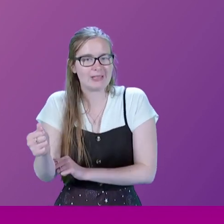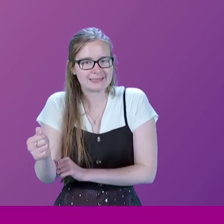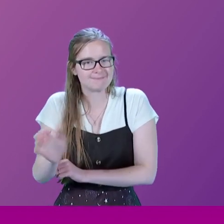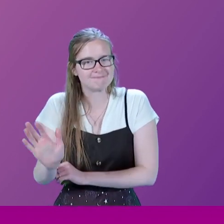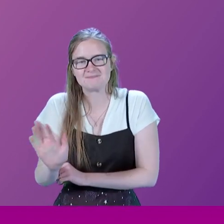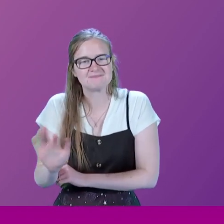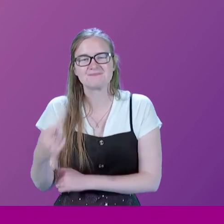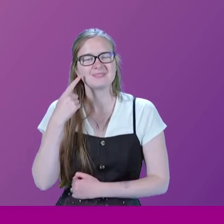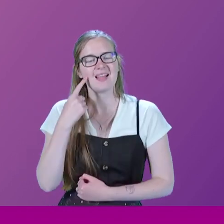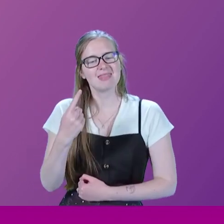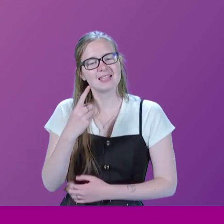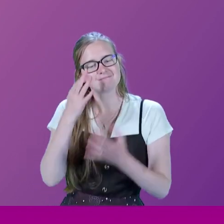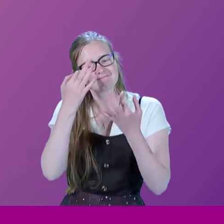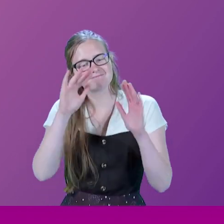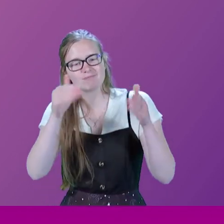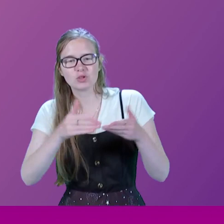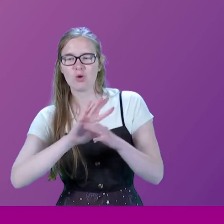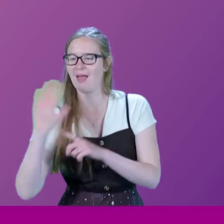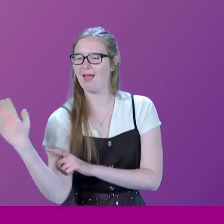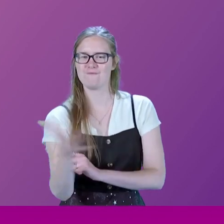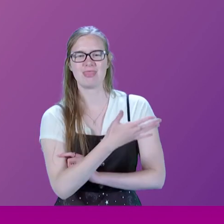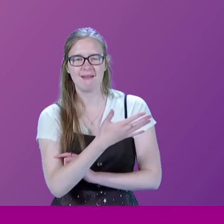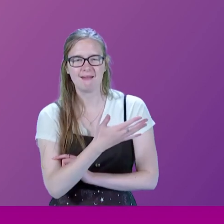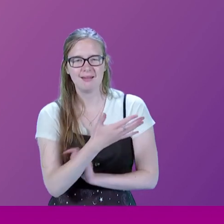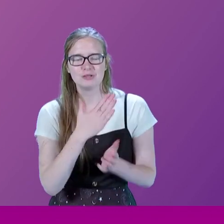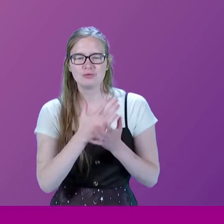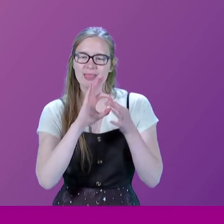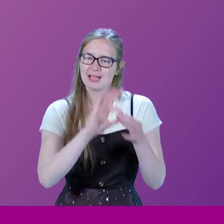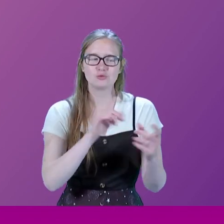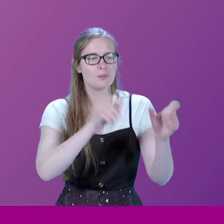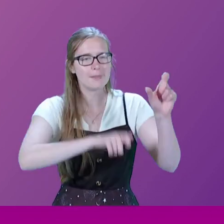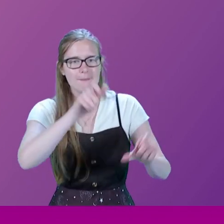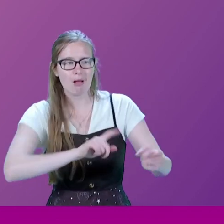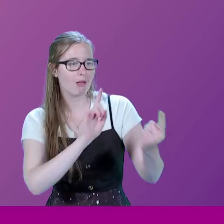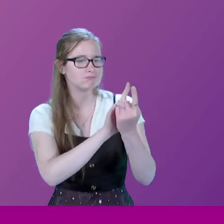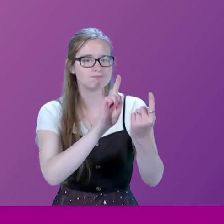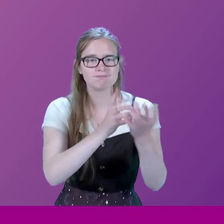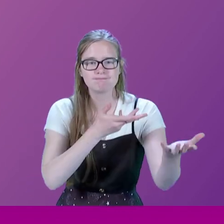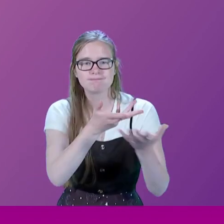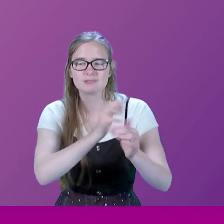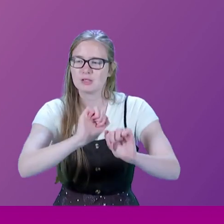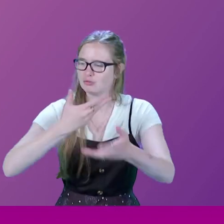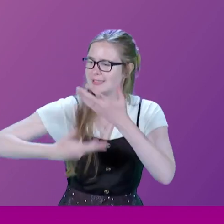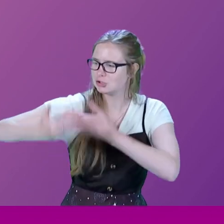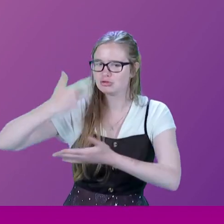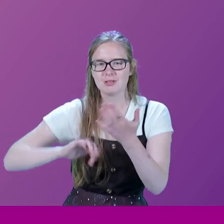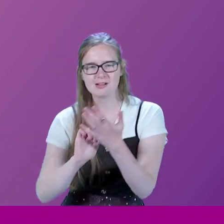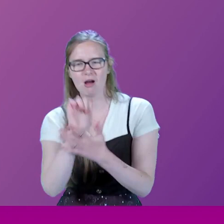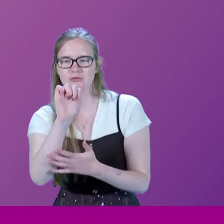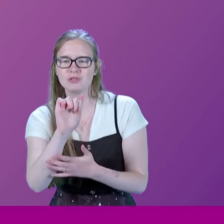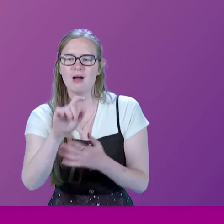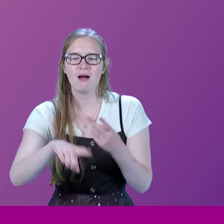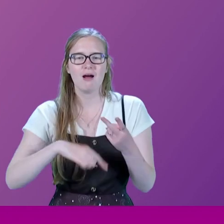I think they're about everything else, in a way. They're about the people I meet on the way. They're about history, they're about culture.